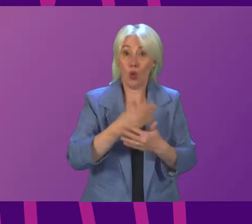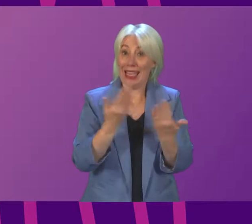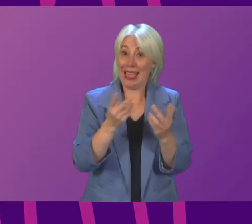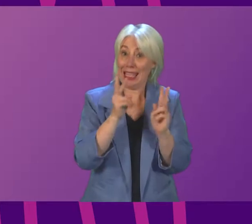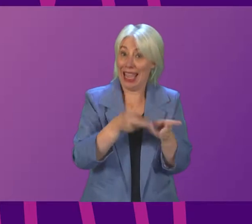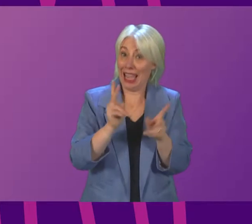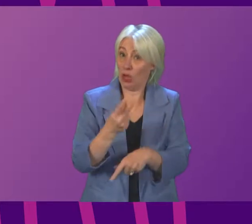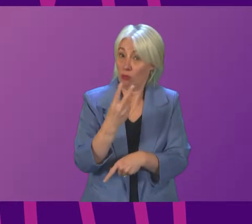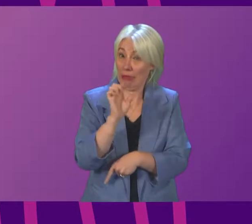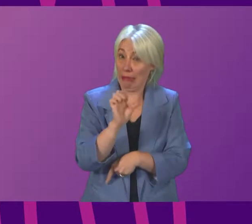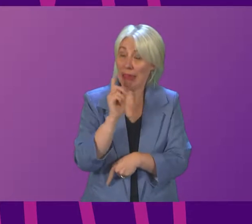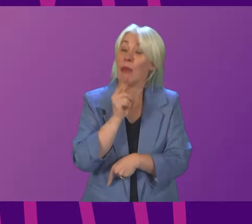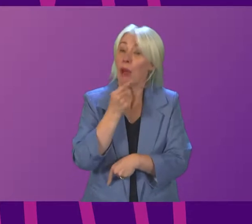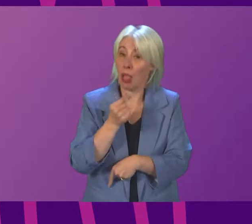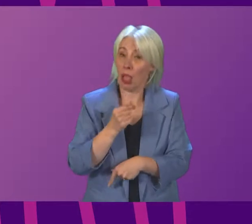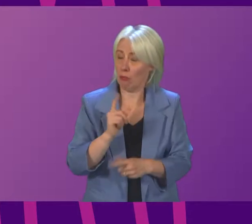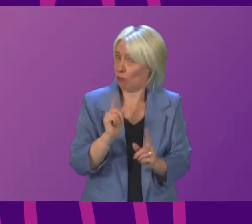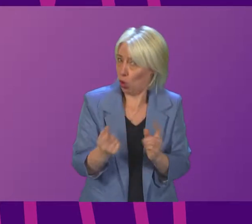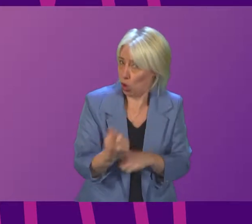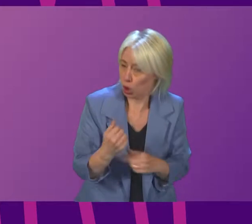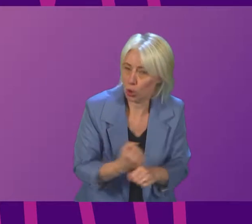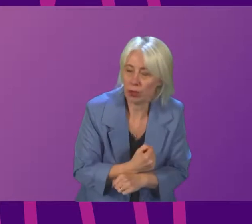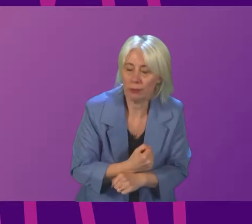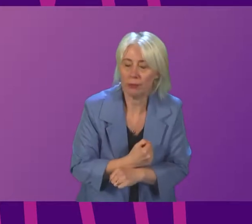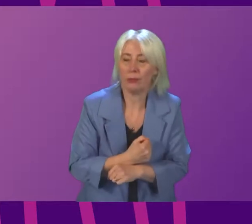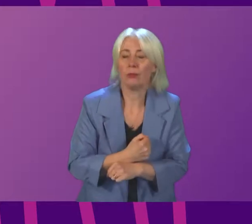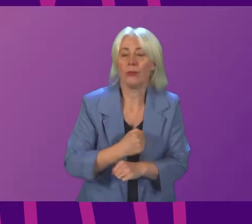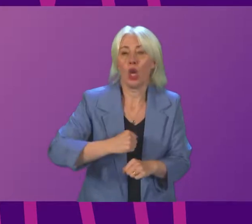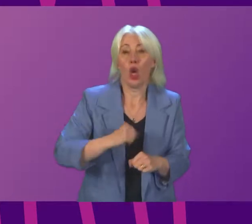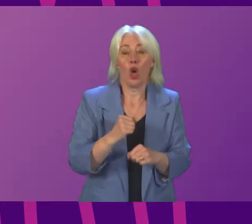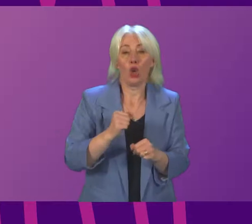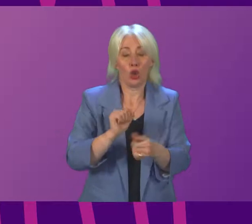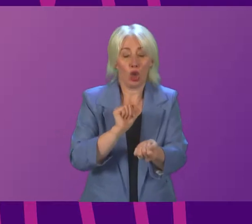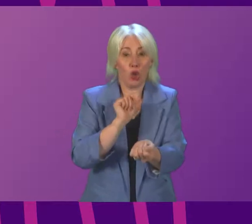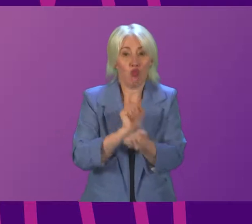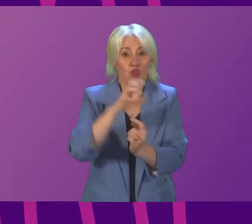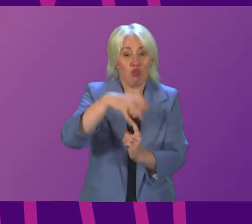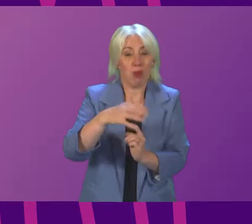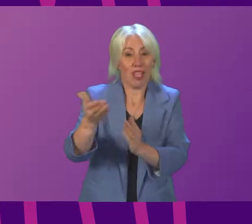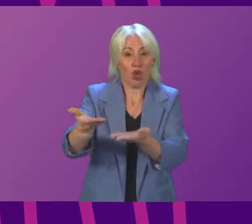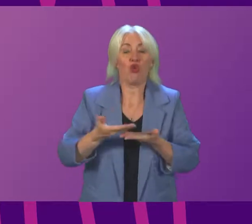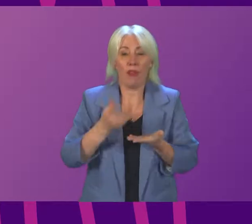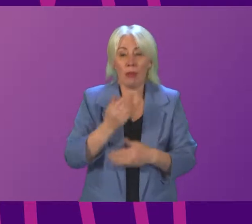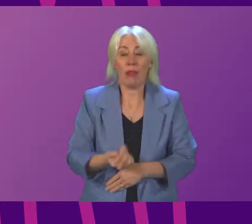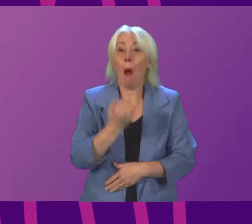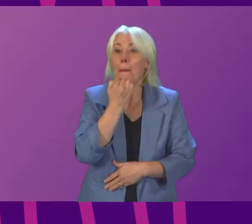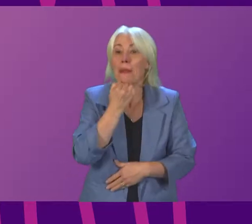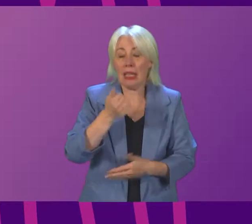concerns raised by recent incidents at Shots Prison and I'm receiving daily updates from the Scottish Prison Service to monitor the situation. Indeed, I've had a number